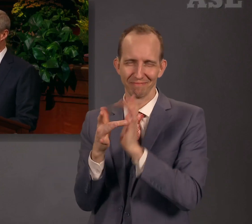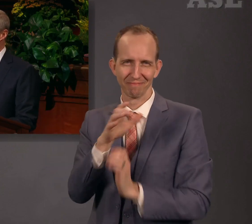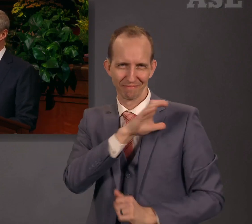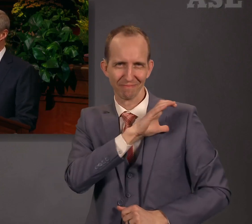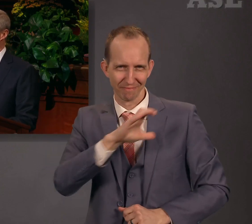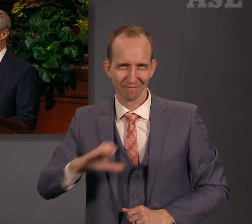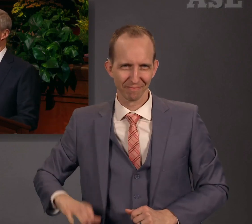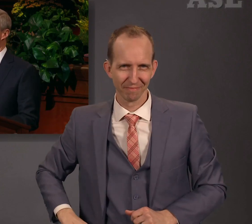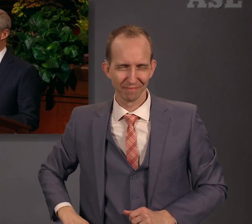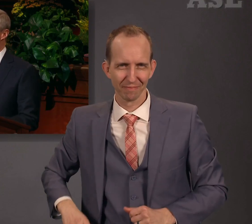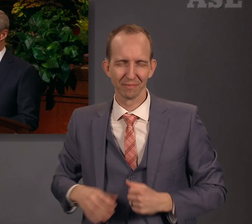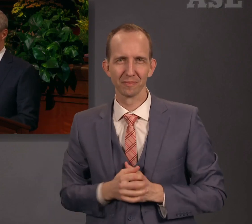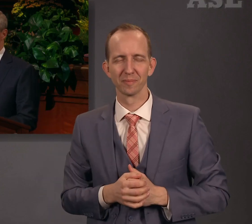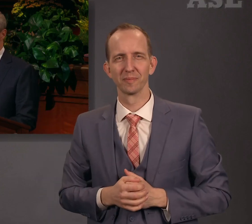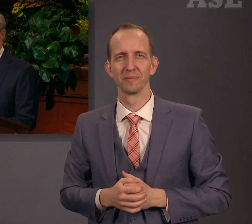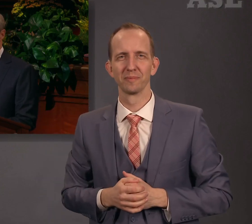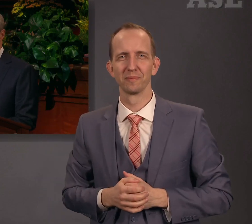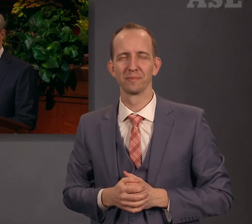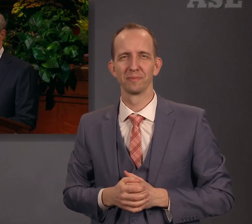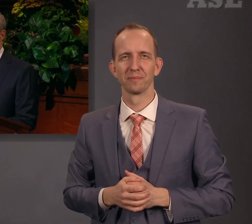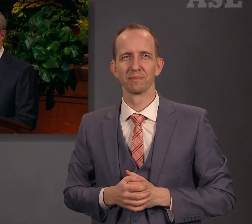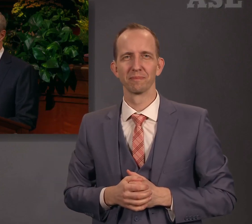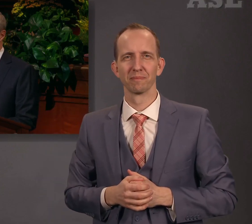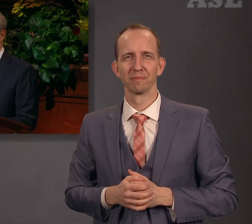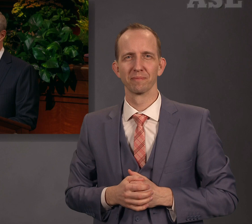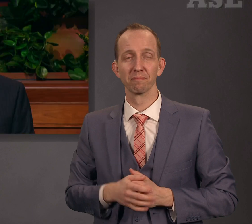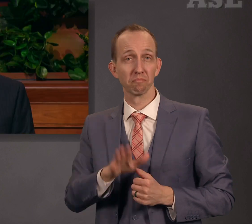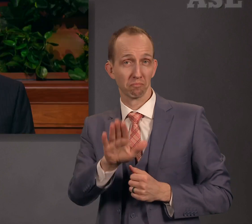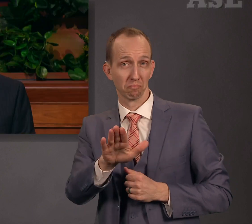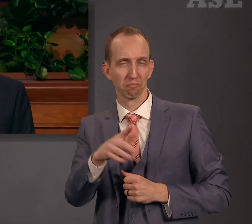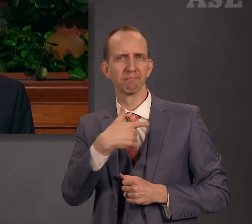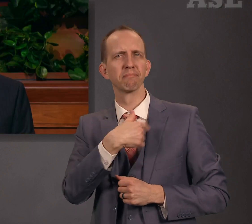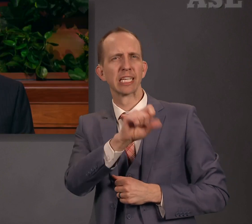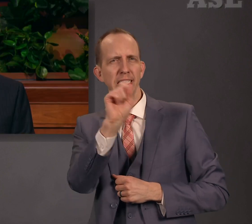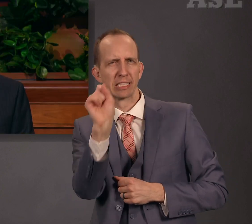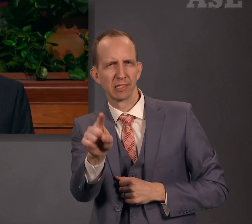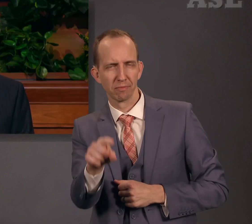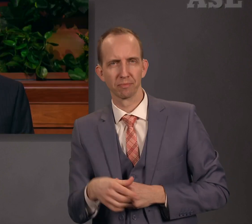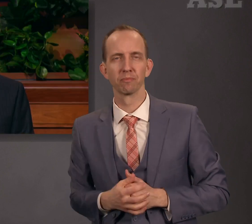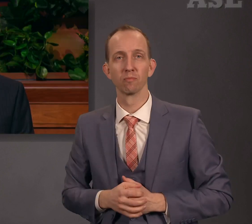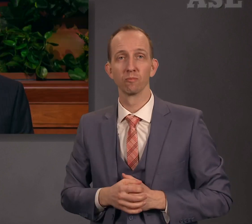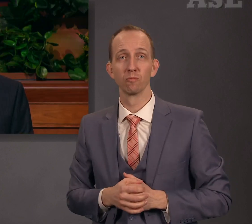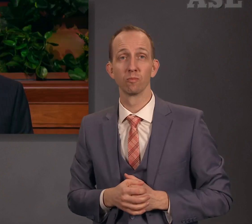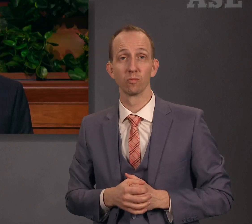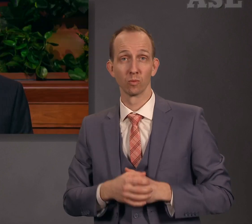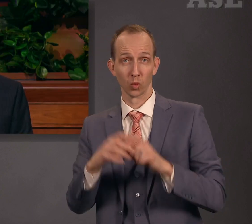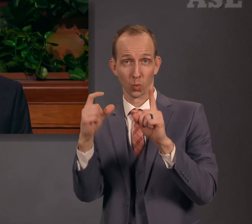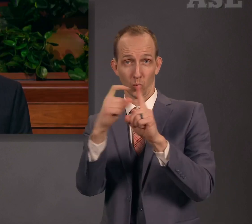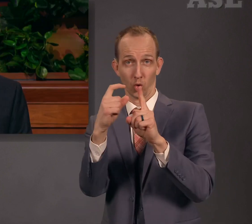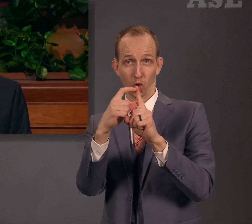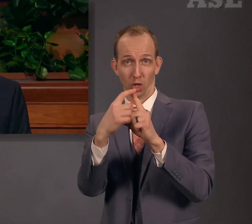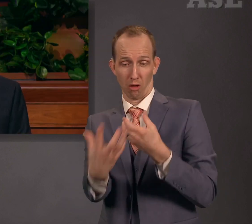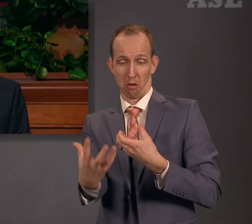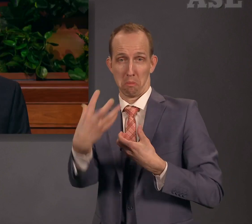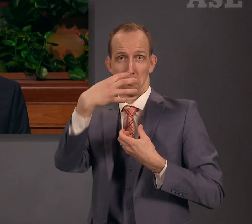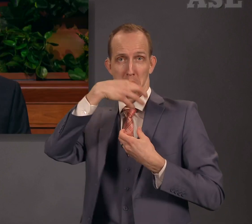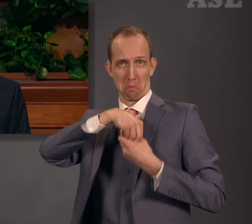of Jesus Christ. My beloved brothers and sisters, is the word in